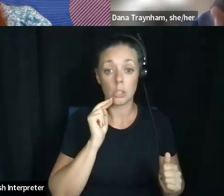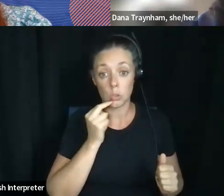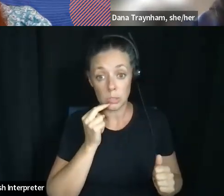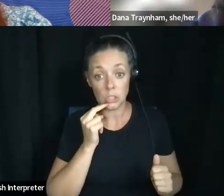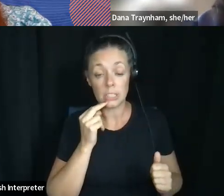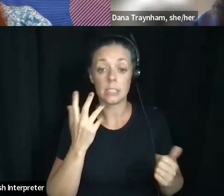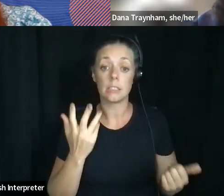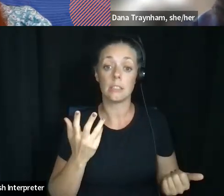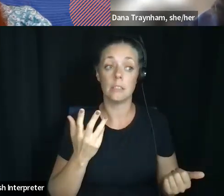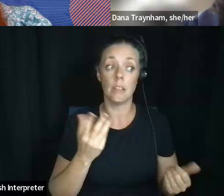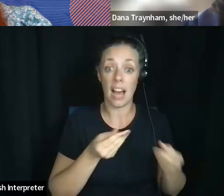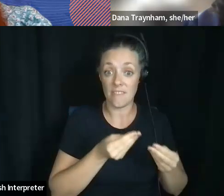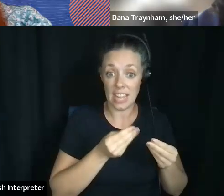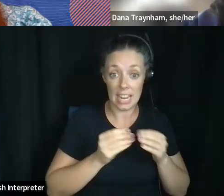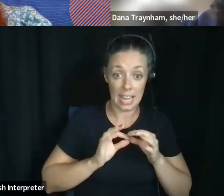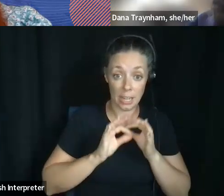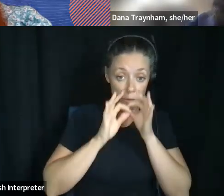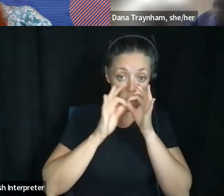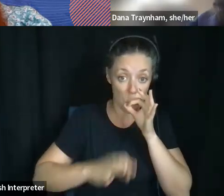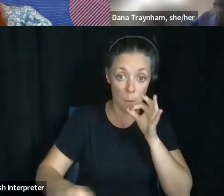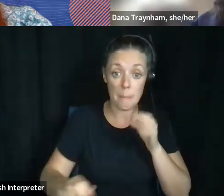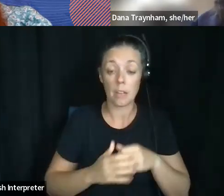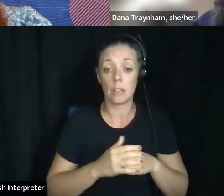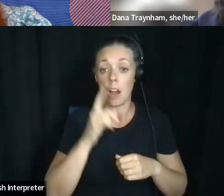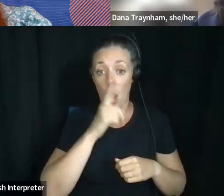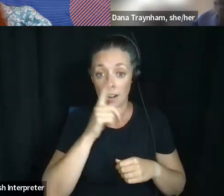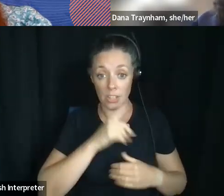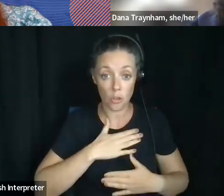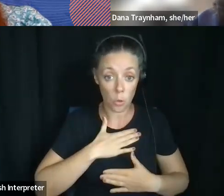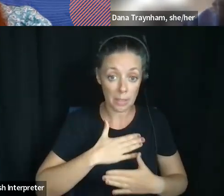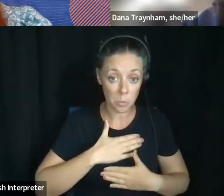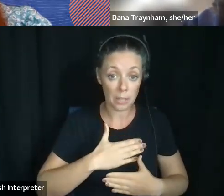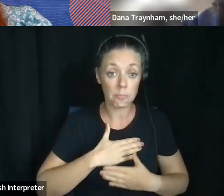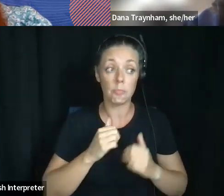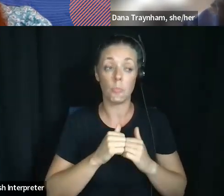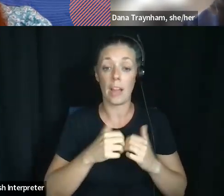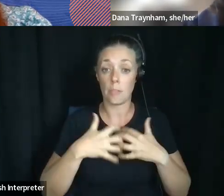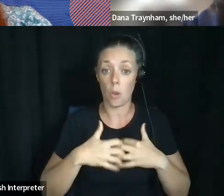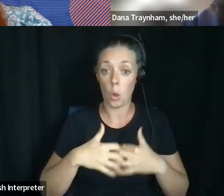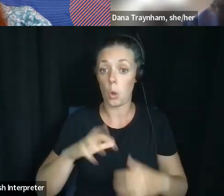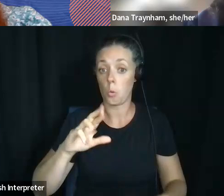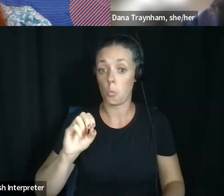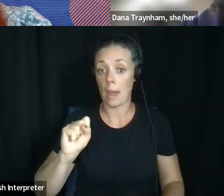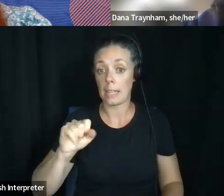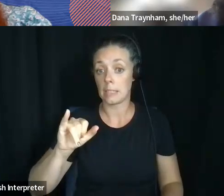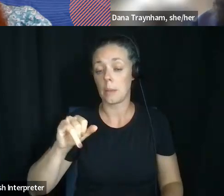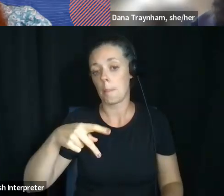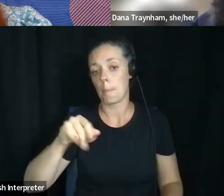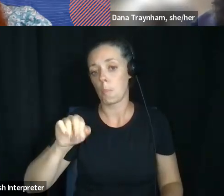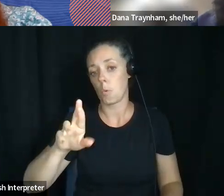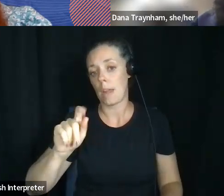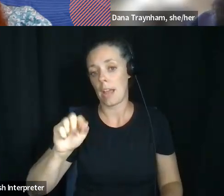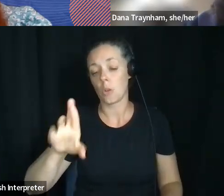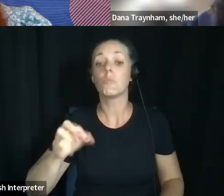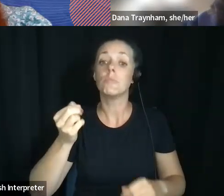you know, by a feeding tube, artificial respiration with a respirator? Or do I want to be kept